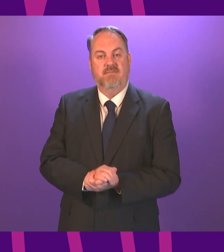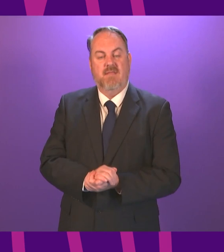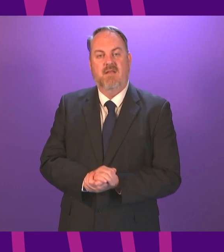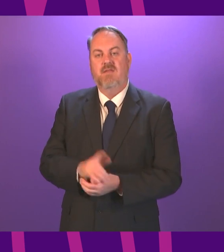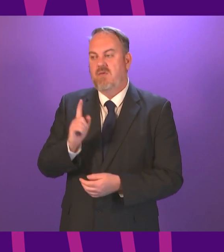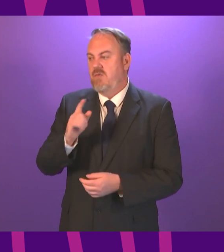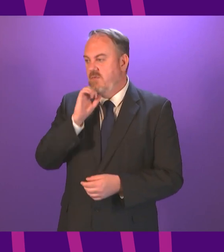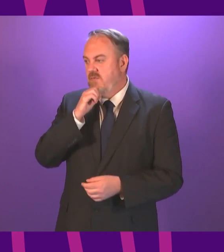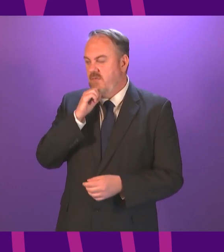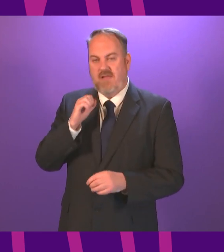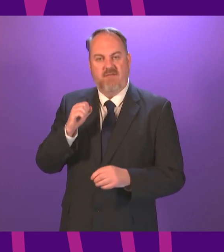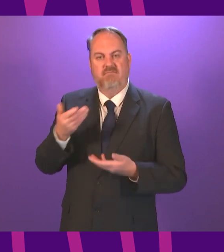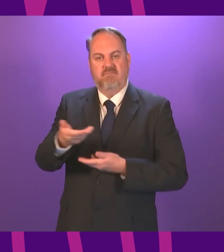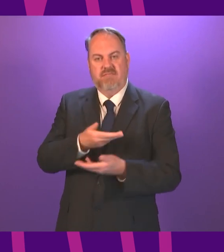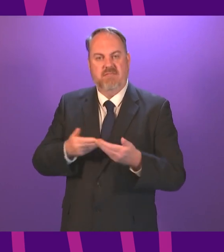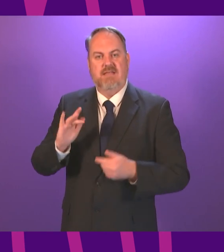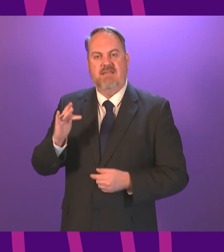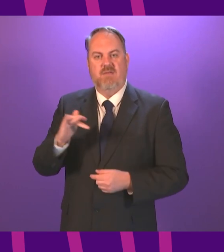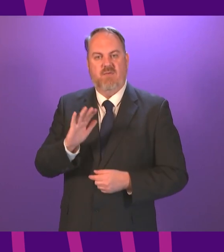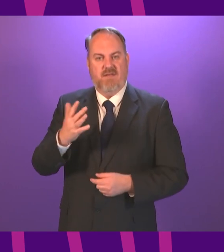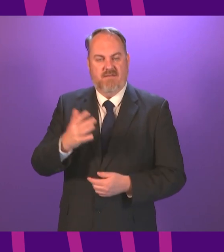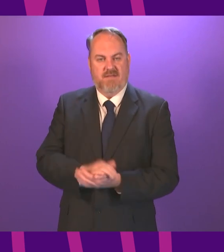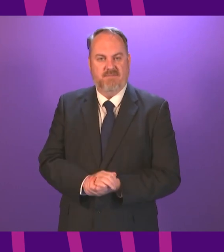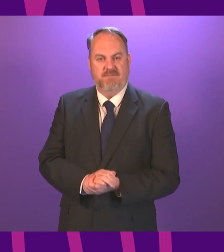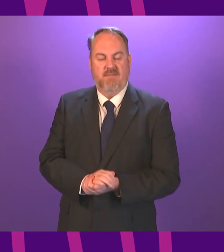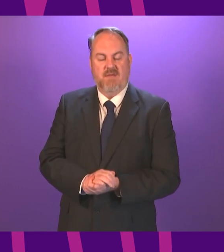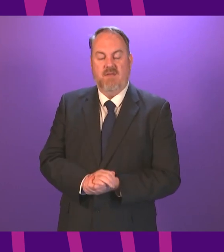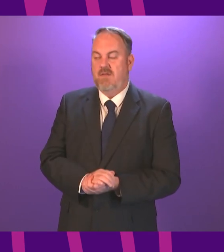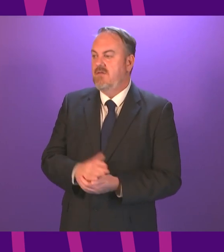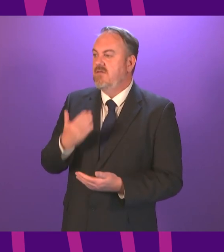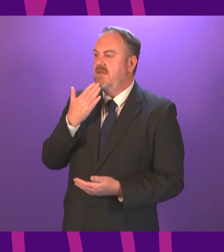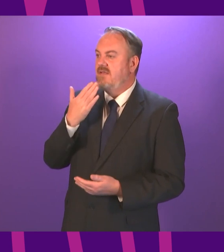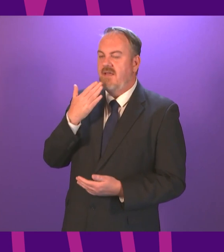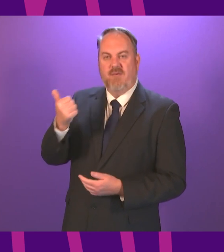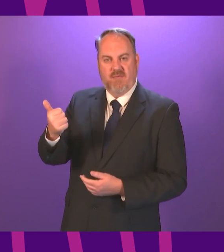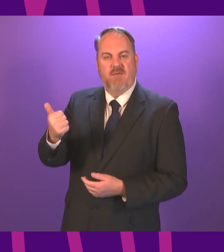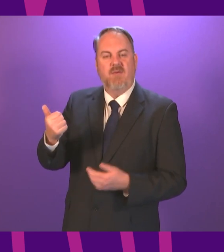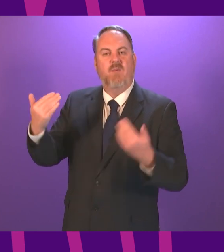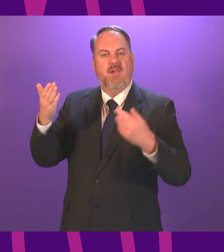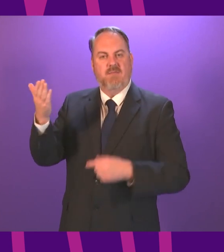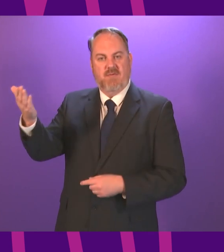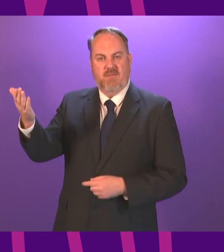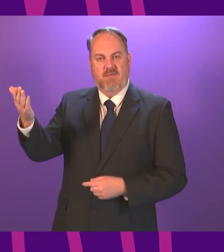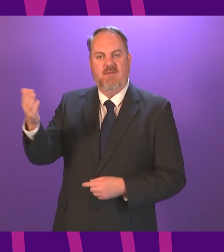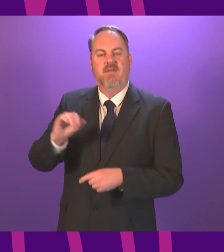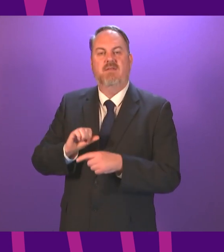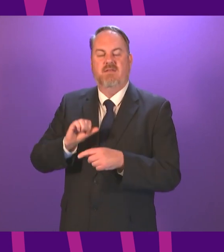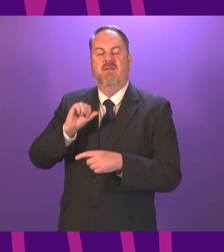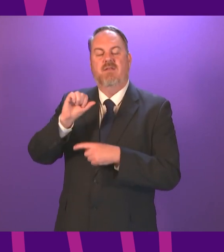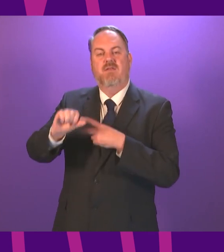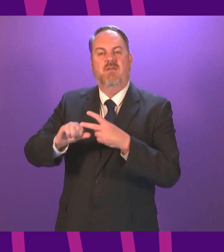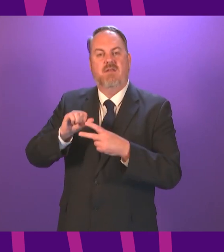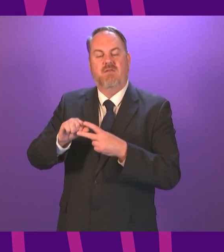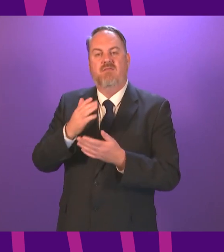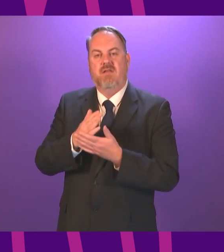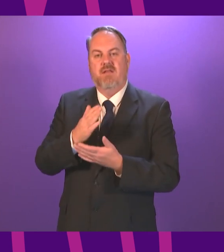10 to 5 thank you very much deputies president officer can I welcome you to your role as well